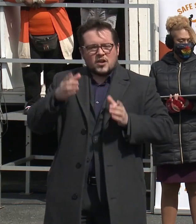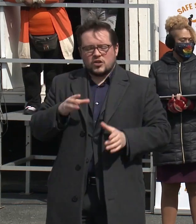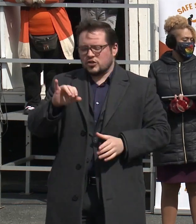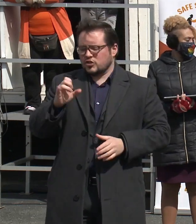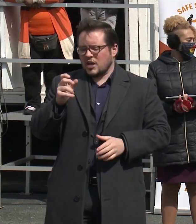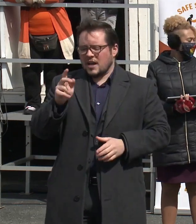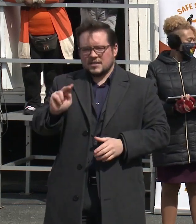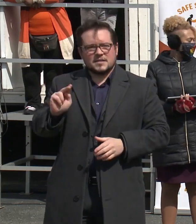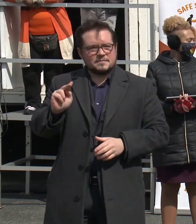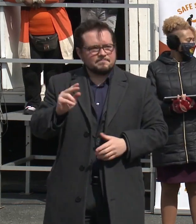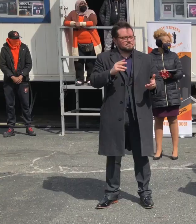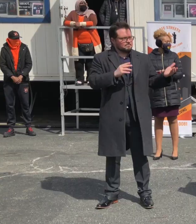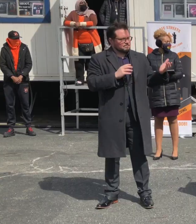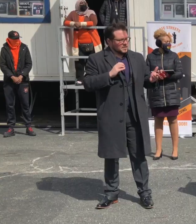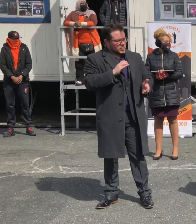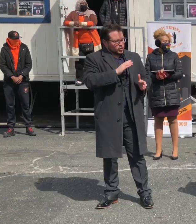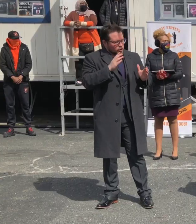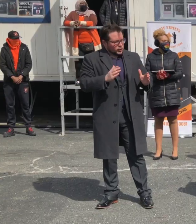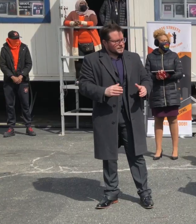Madam commissioner.